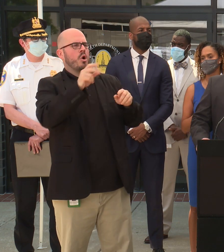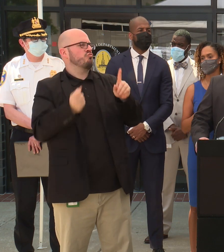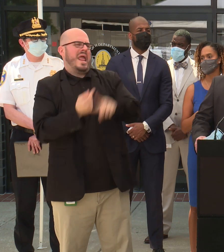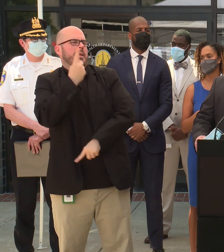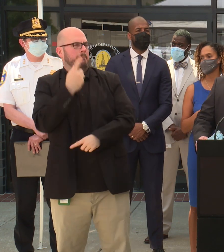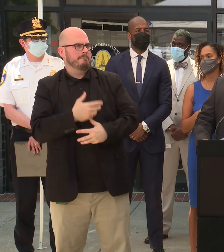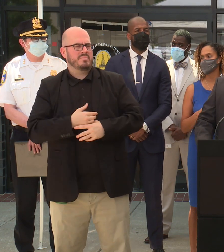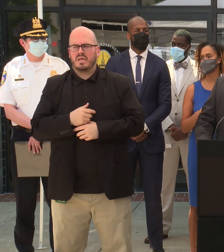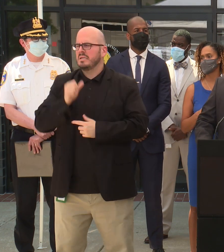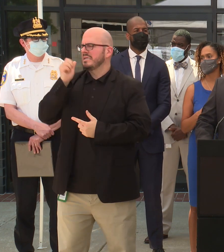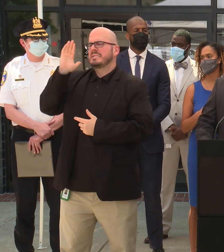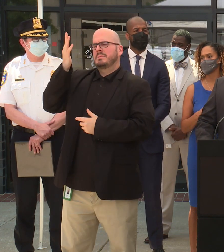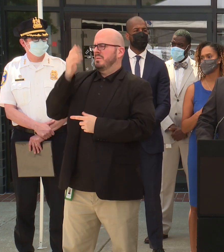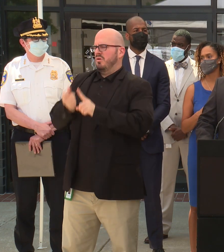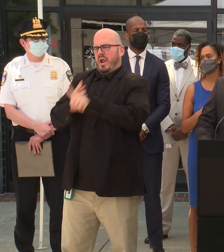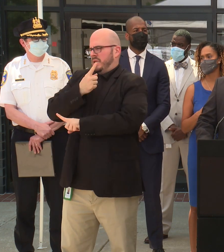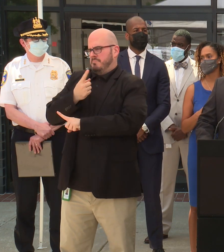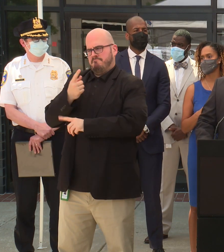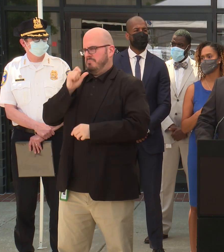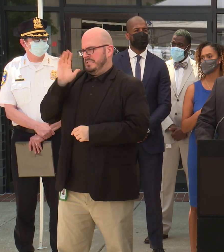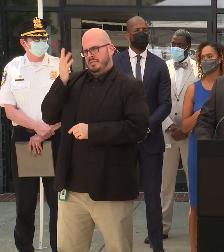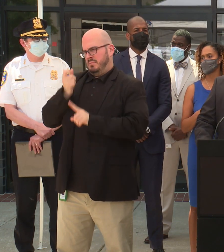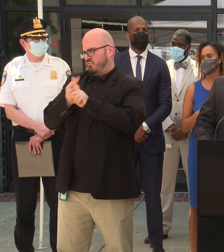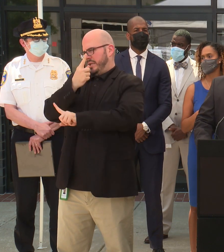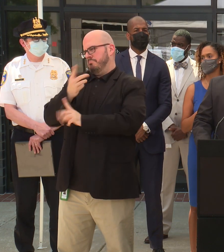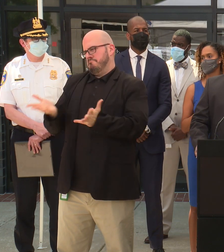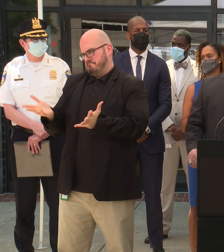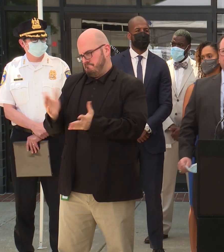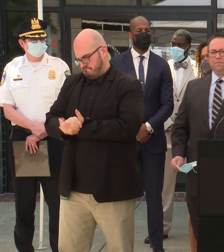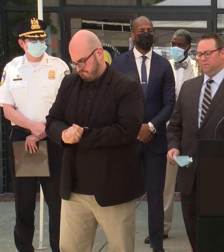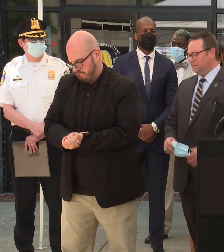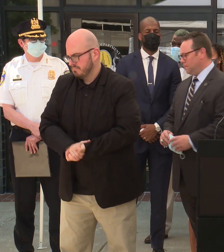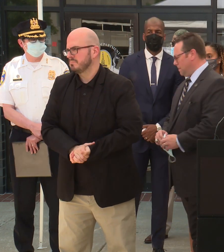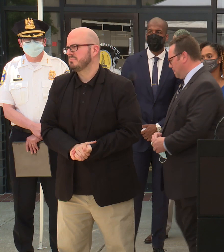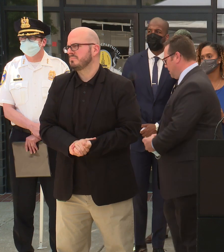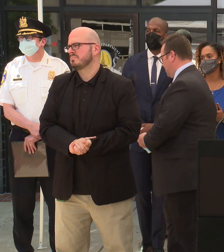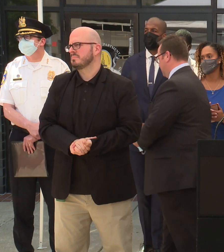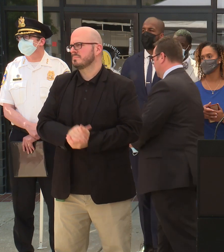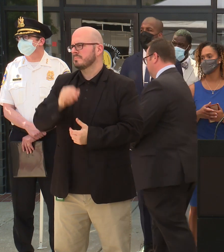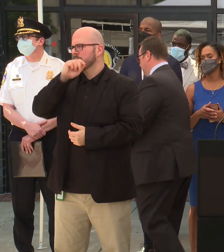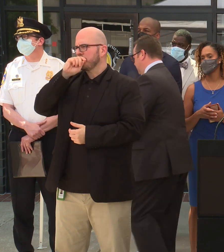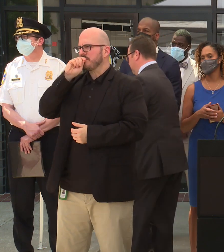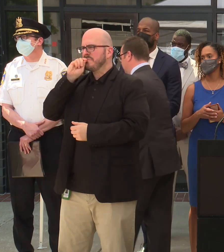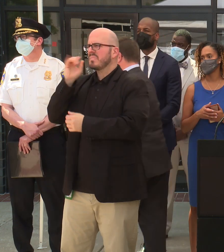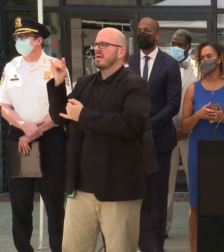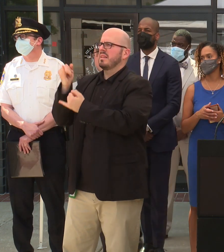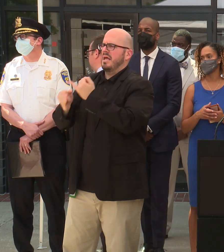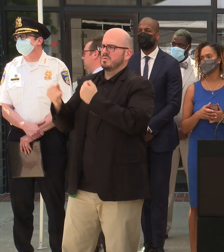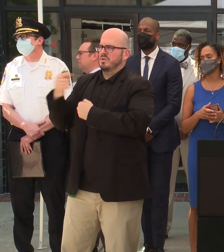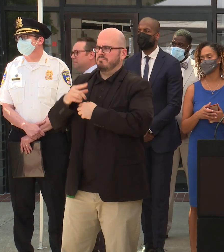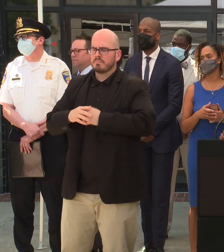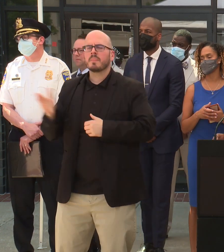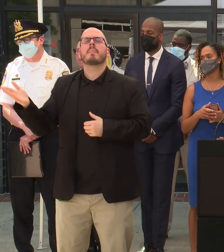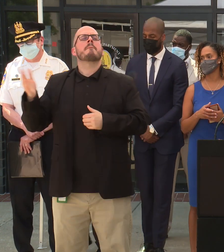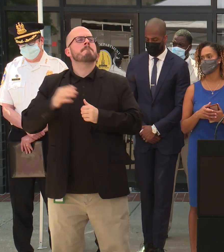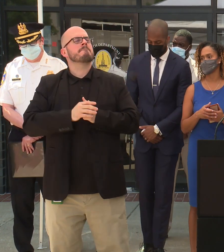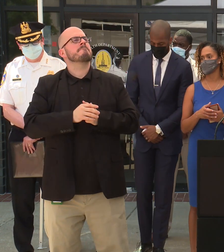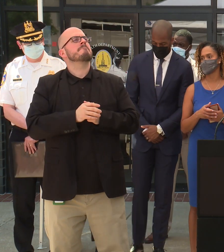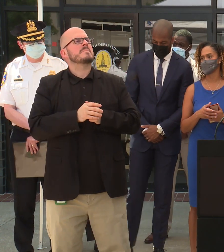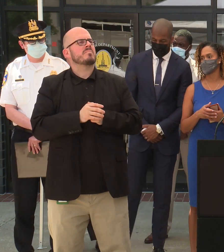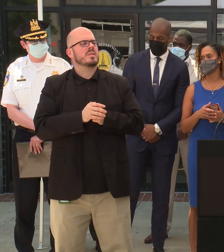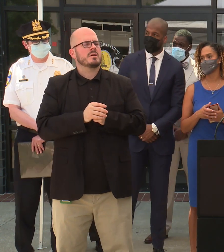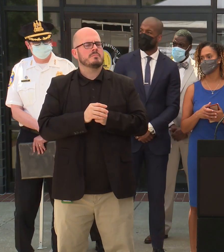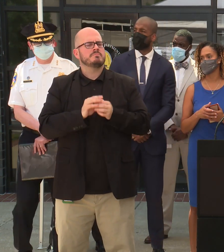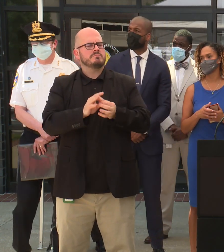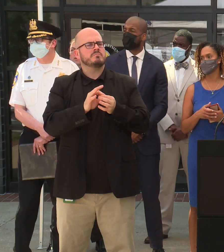It does not appear to be a random act. Okay, thank you. I got one more. As far as